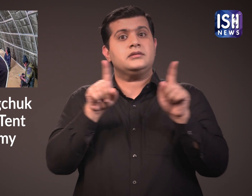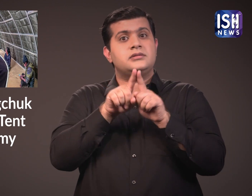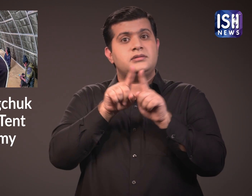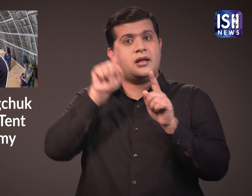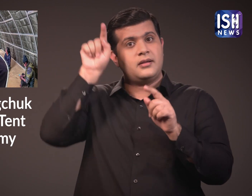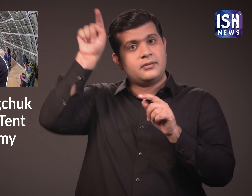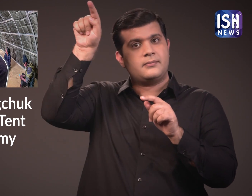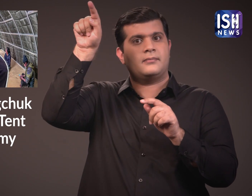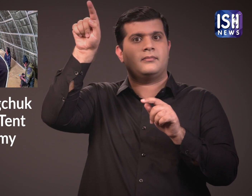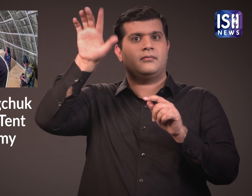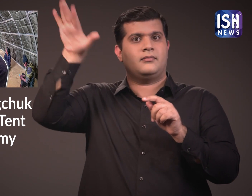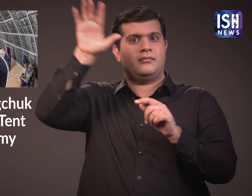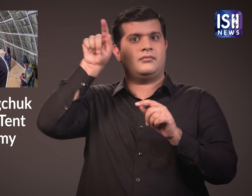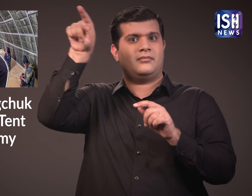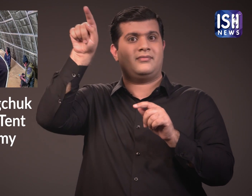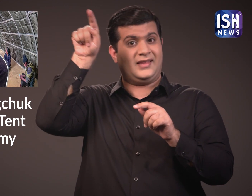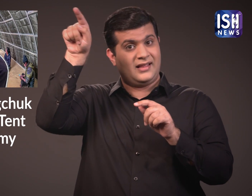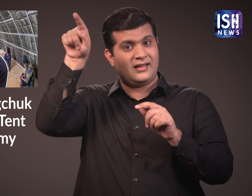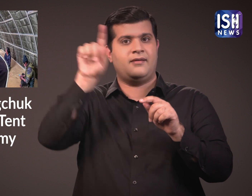pleasant and feels like air conditioning.